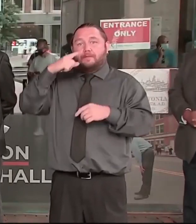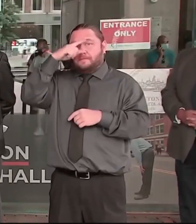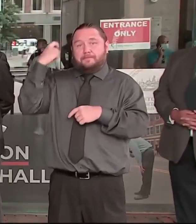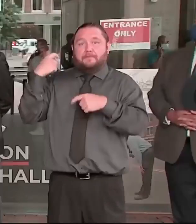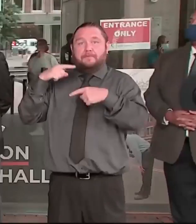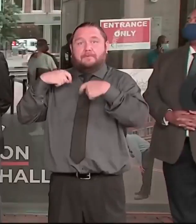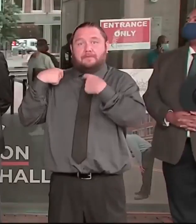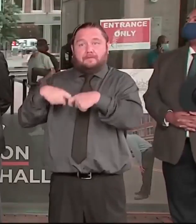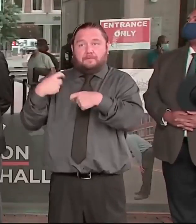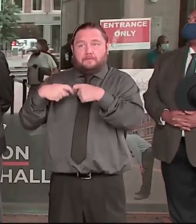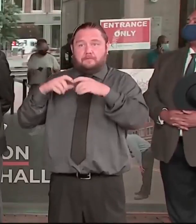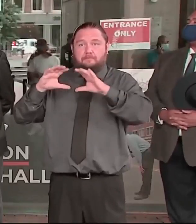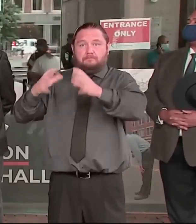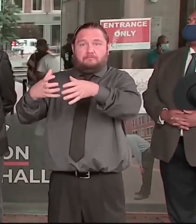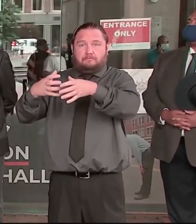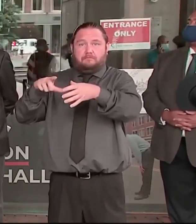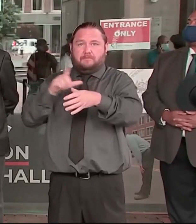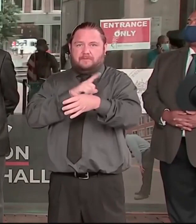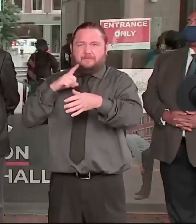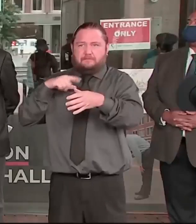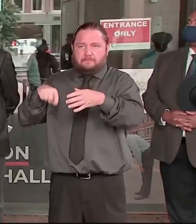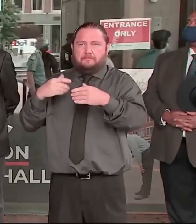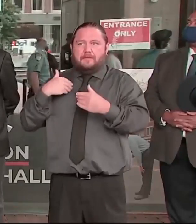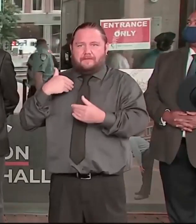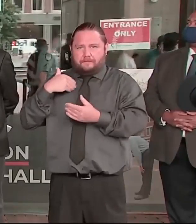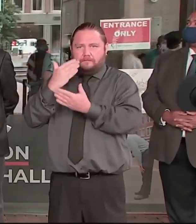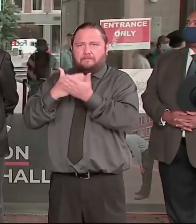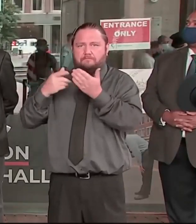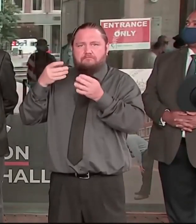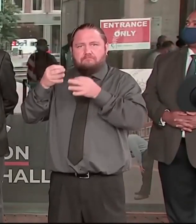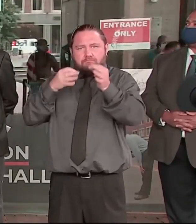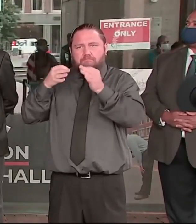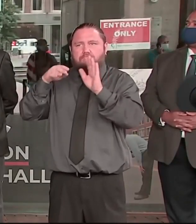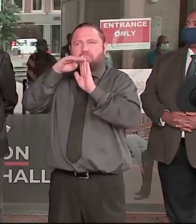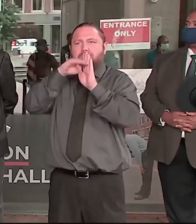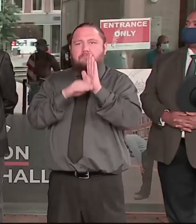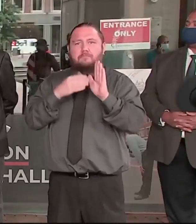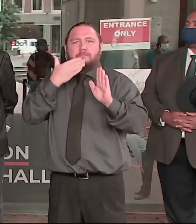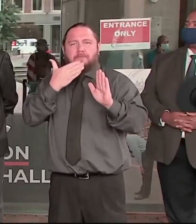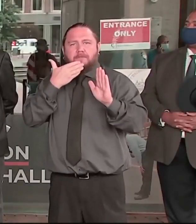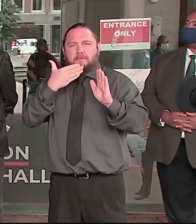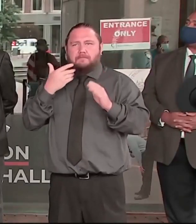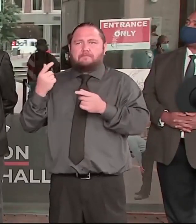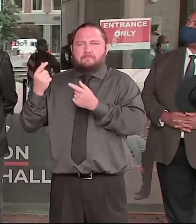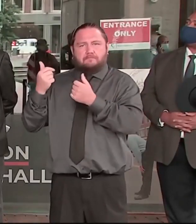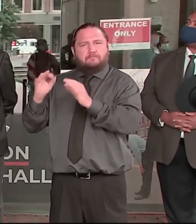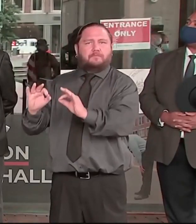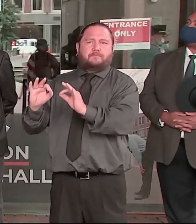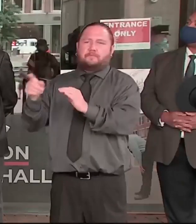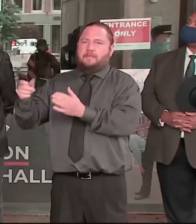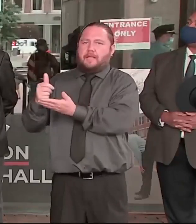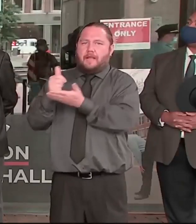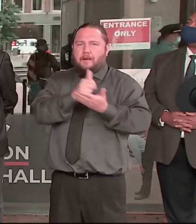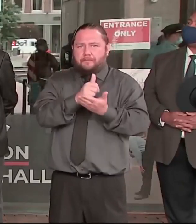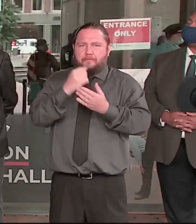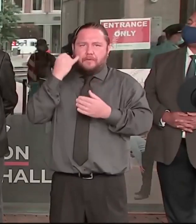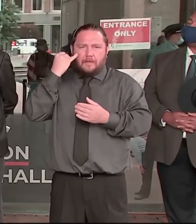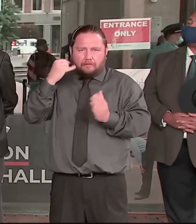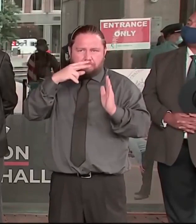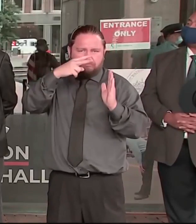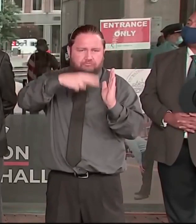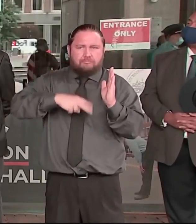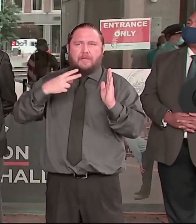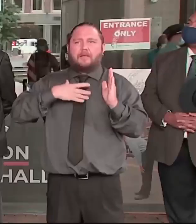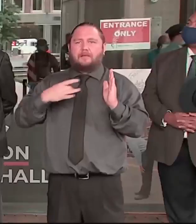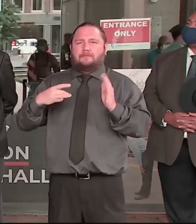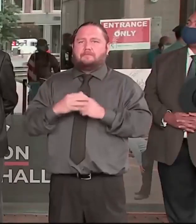color in Boston and the Commonwealth. I want to thank all the elected officials for their advocacy, in particular members of the Boston City Council, and I